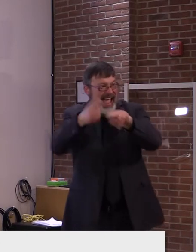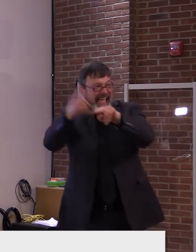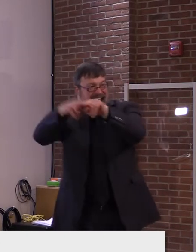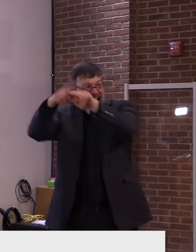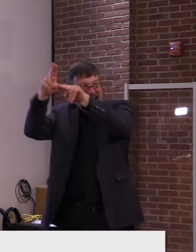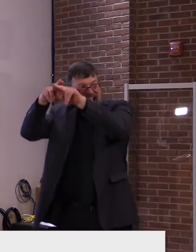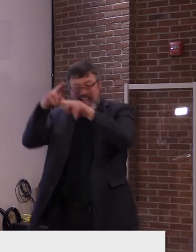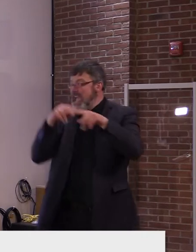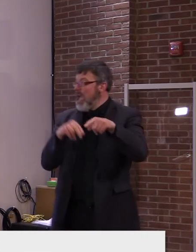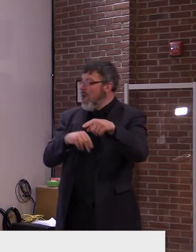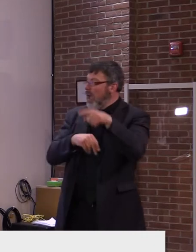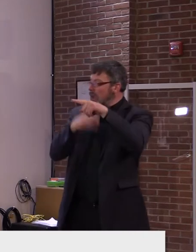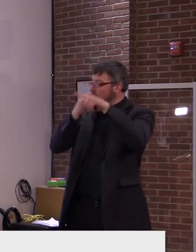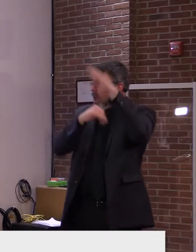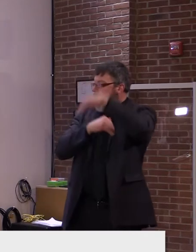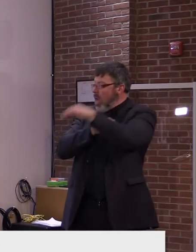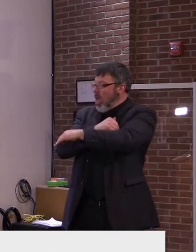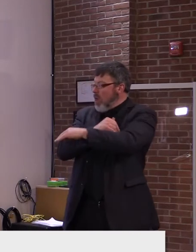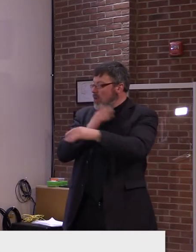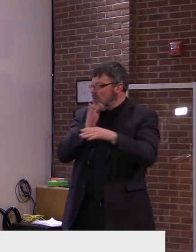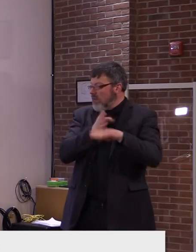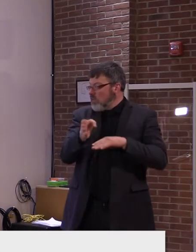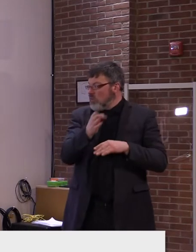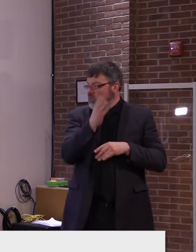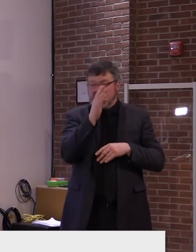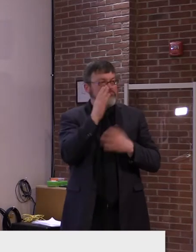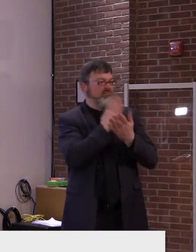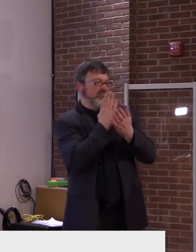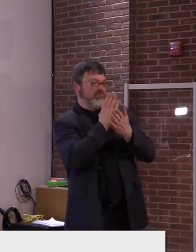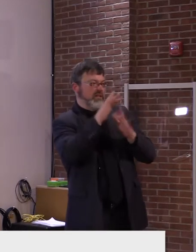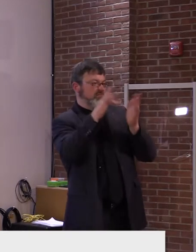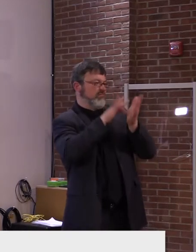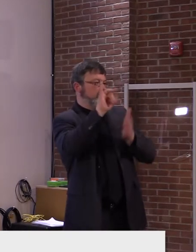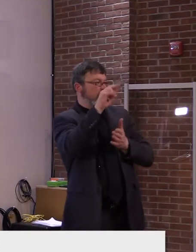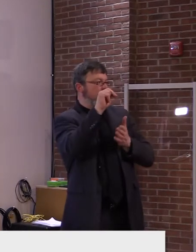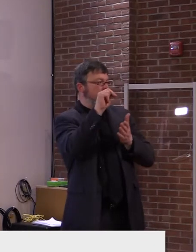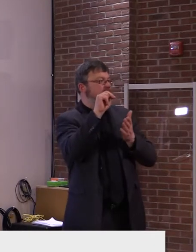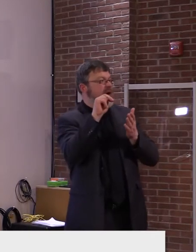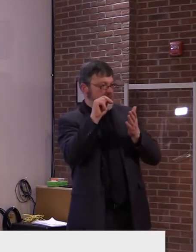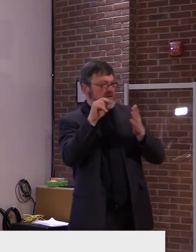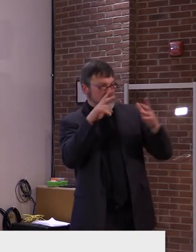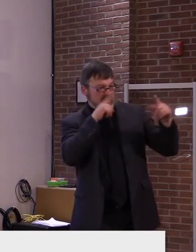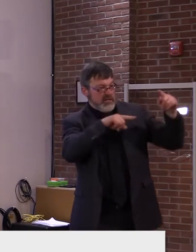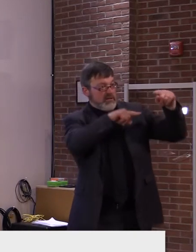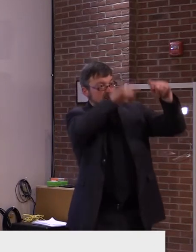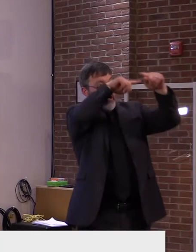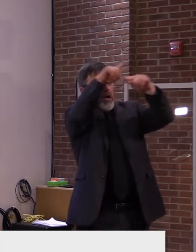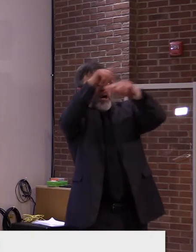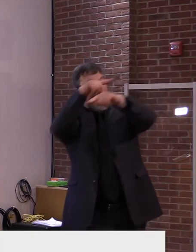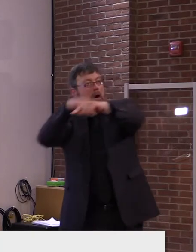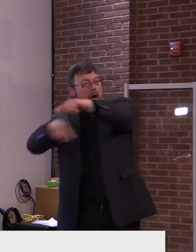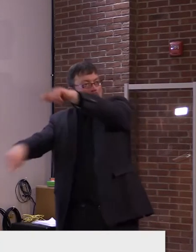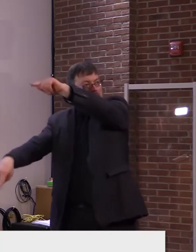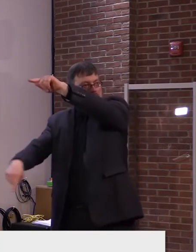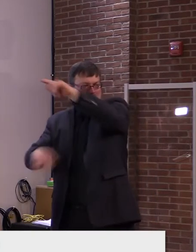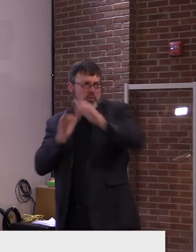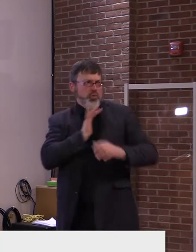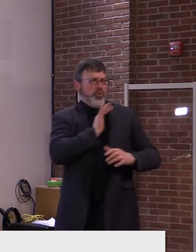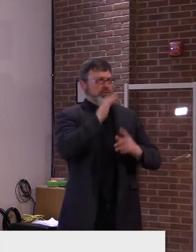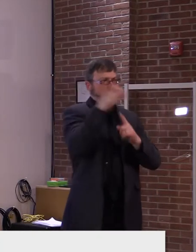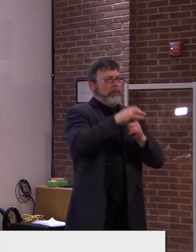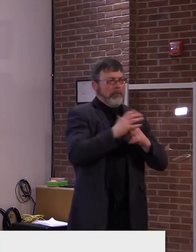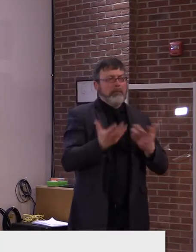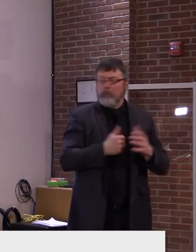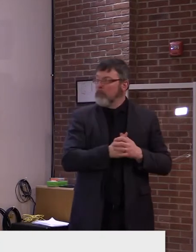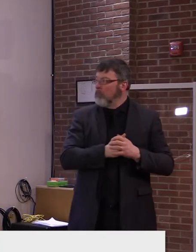a very accelerated pace, and the, uh, caseloads obviously coming down